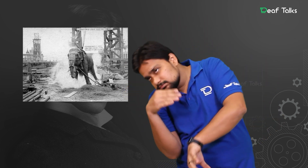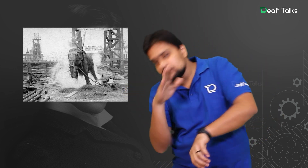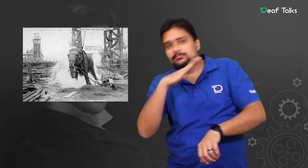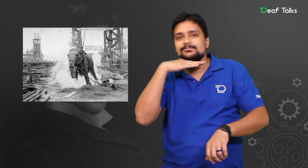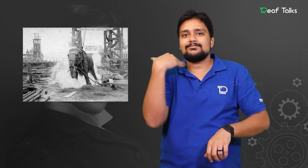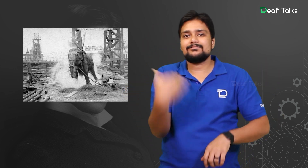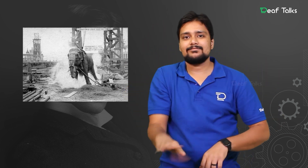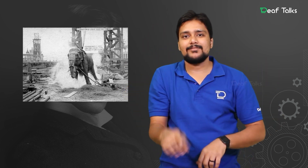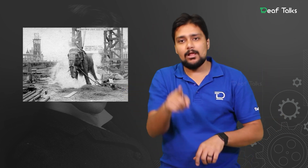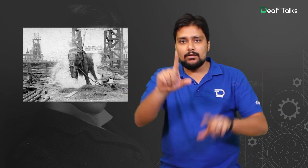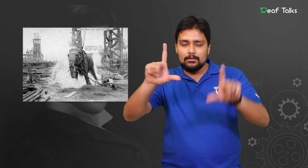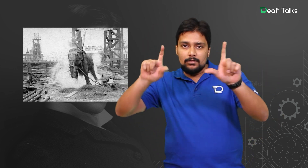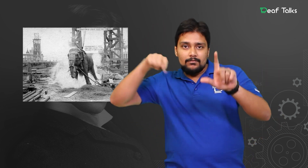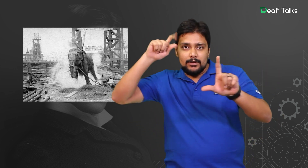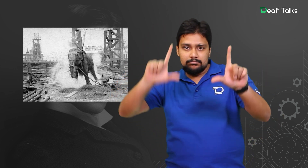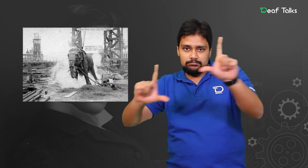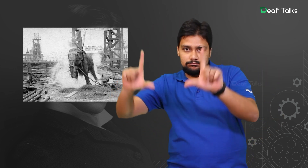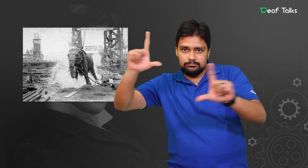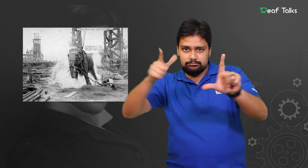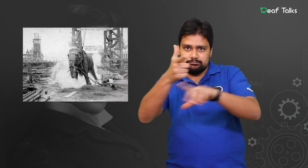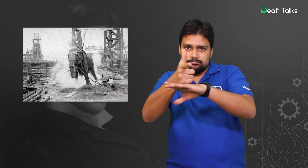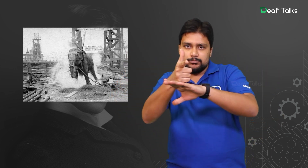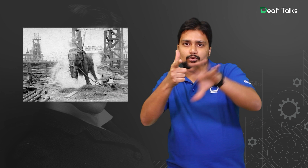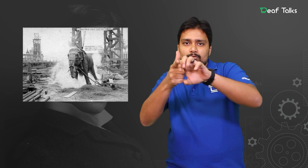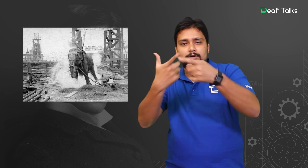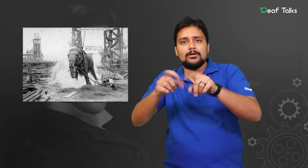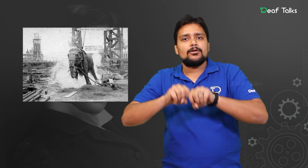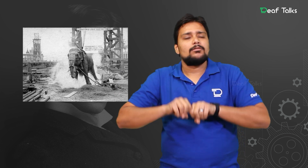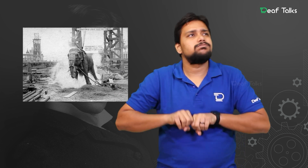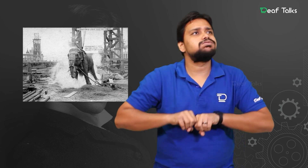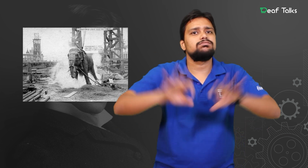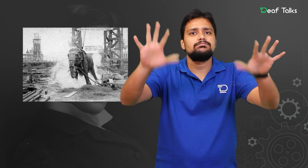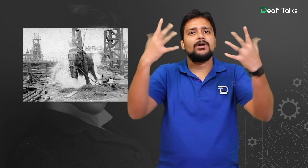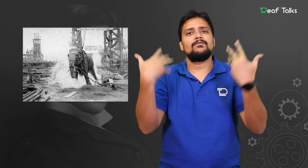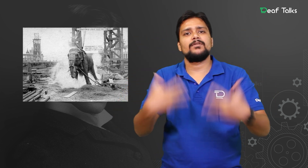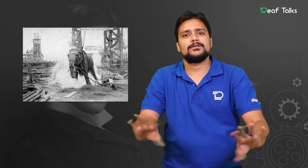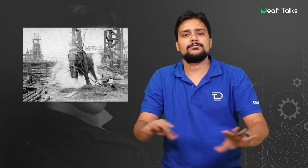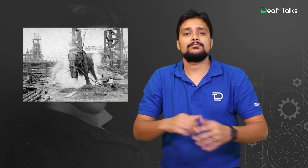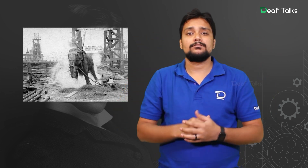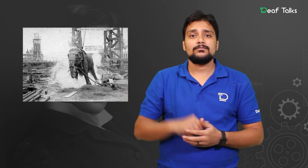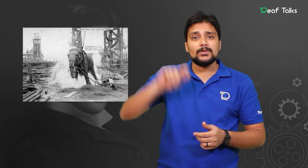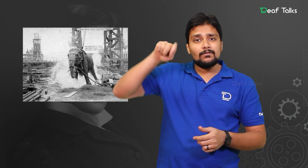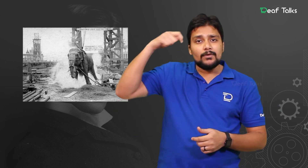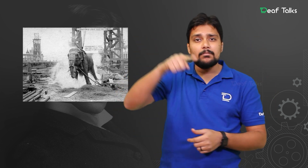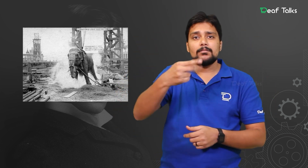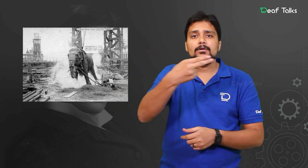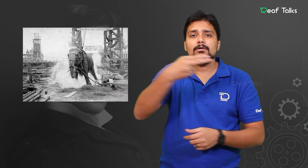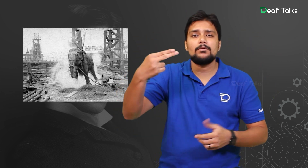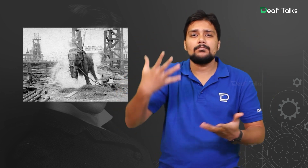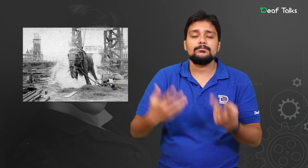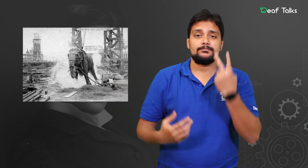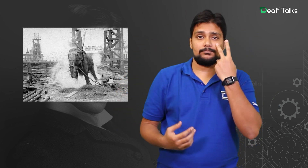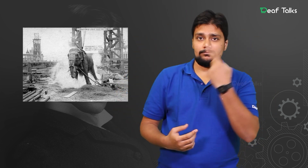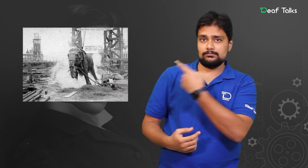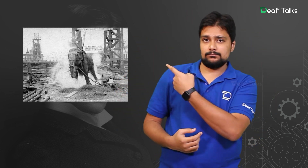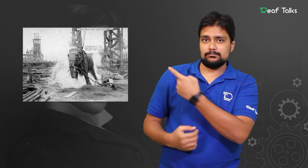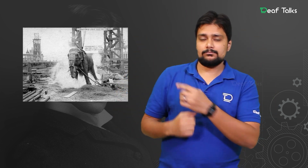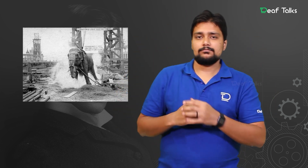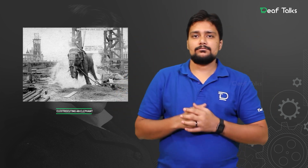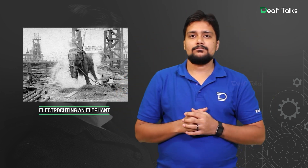Edison company also publicly tortured animals to prove his point and